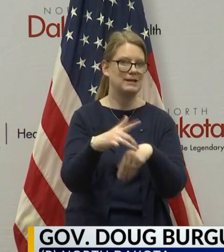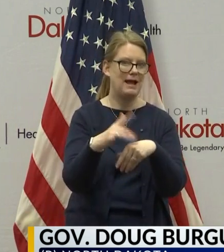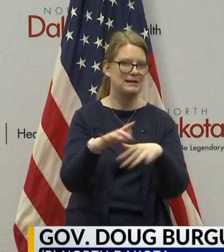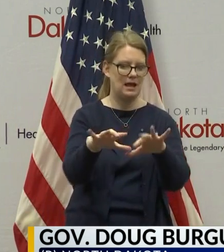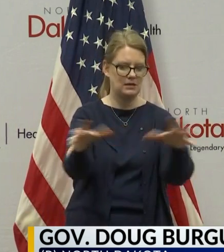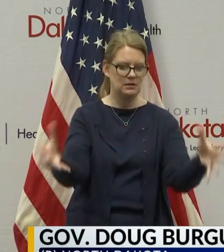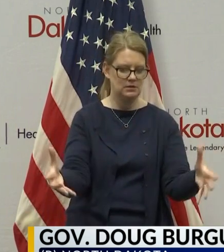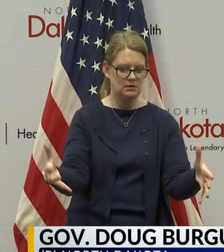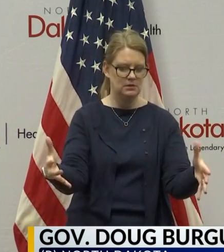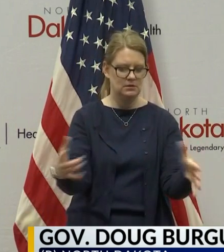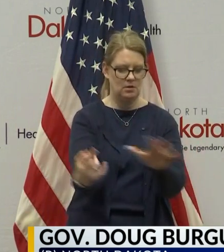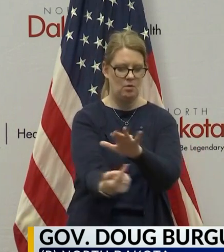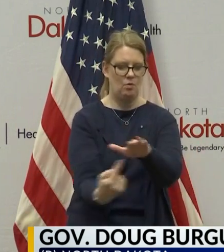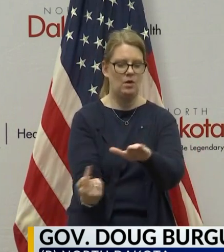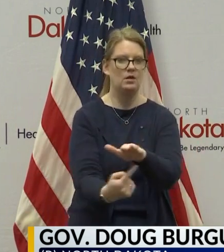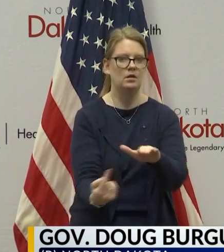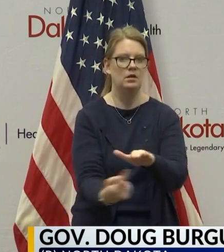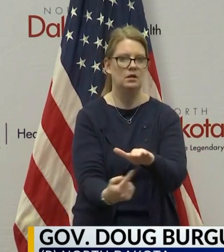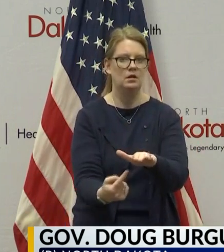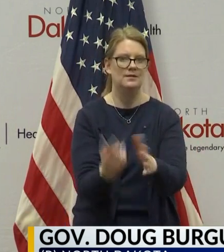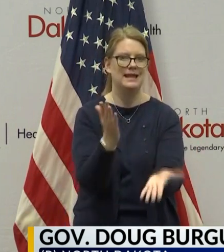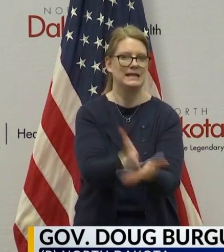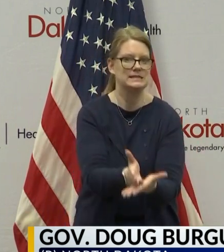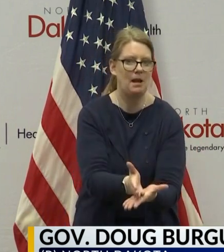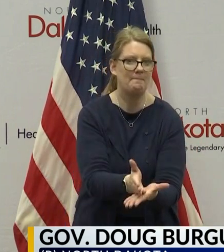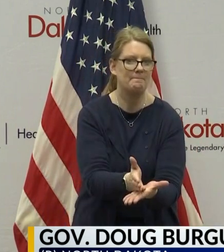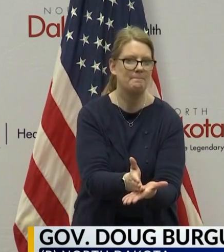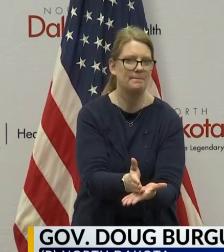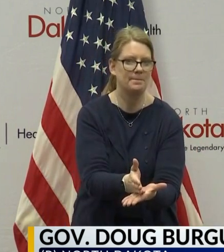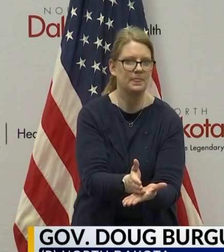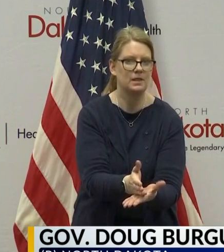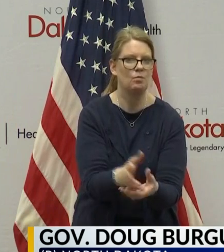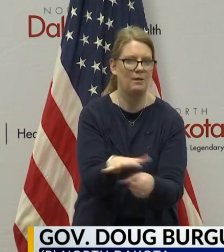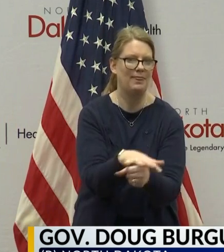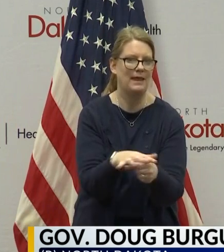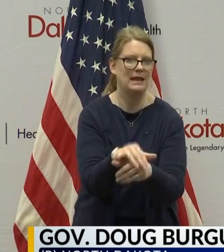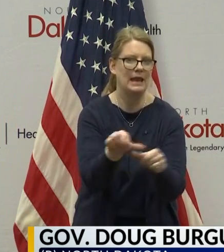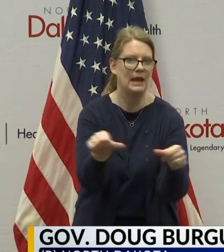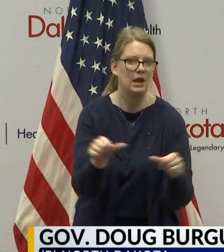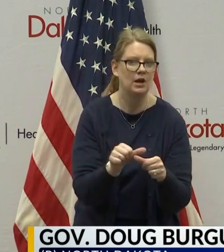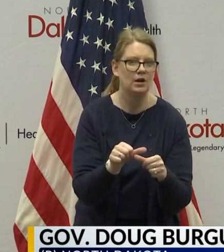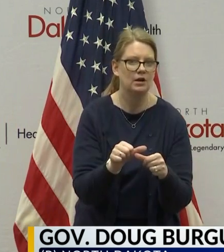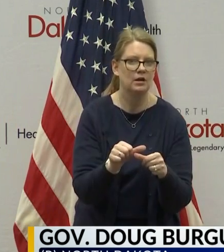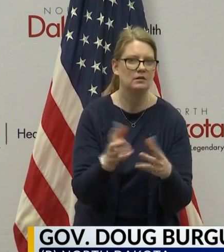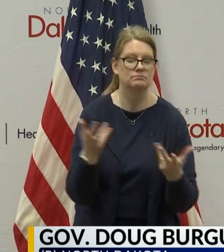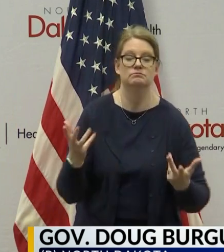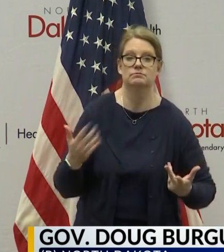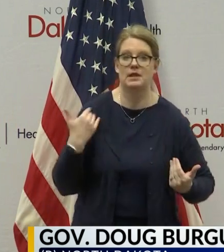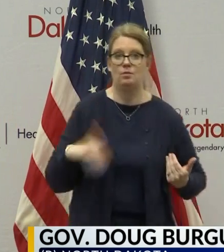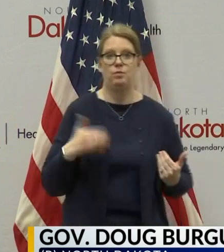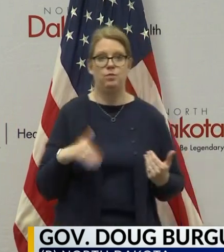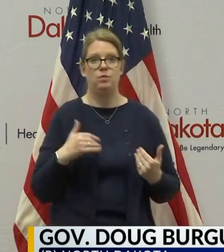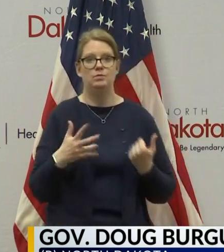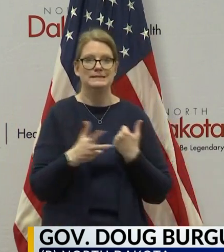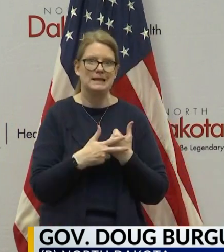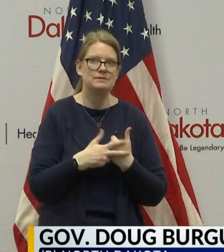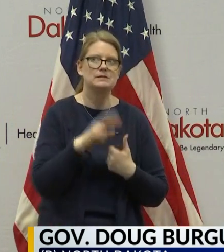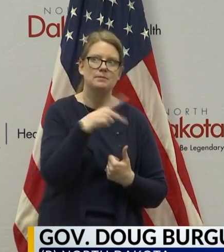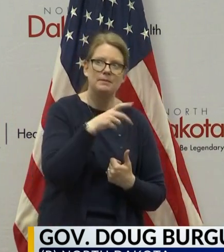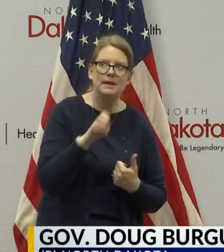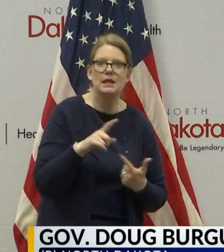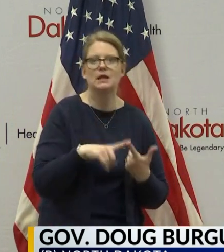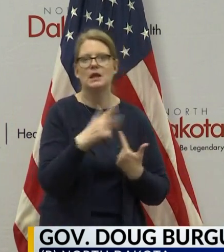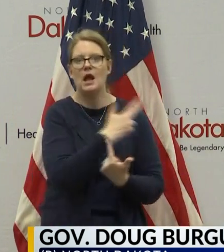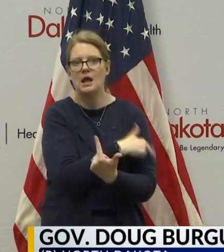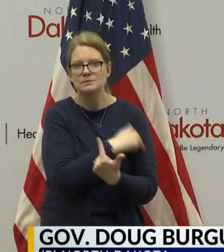members, you know, then we could like stop and it's track an outbreak within that area, which then saves us all kinds of PPE and saves us